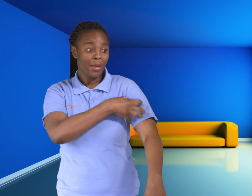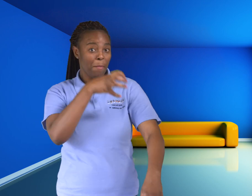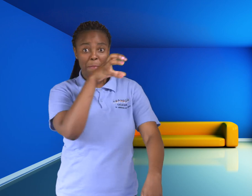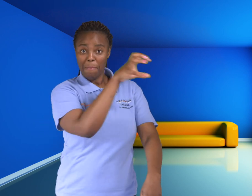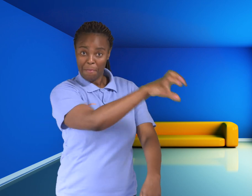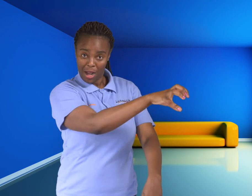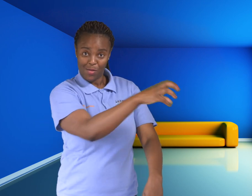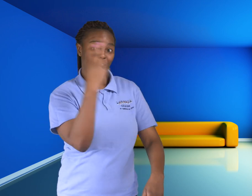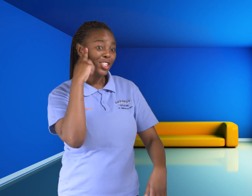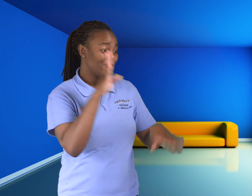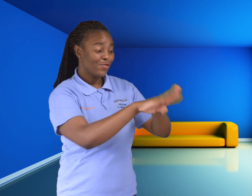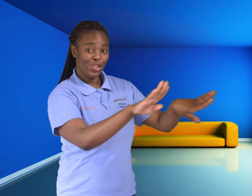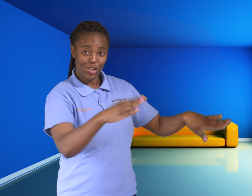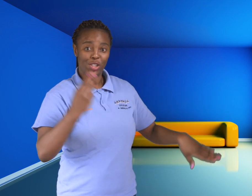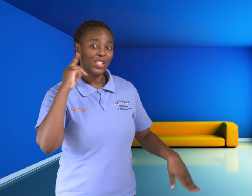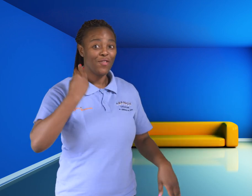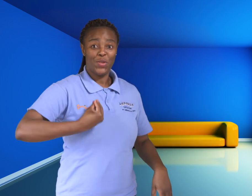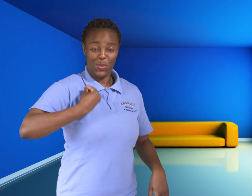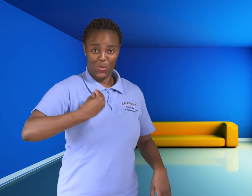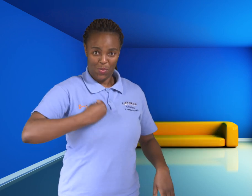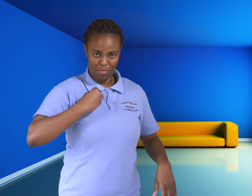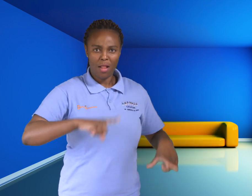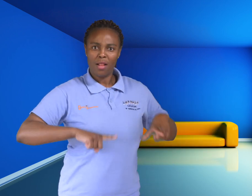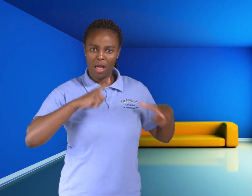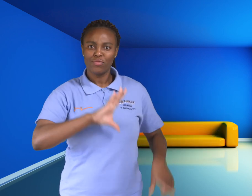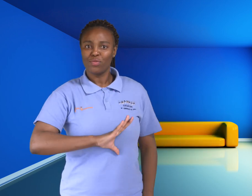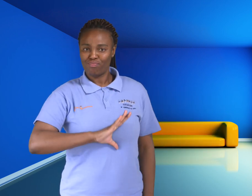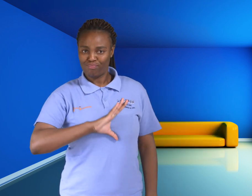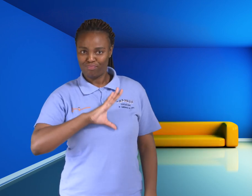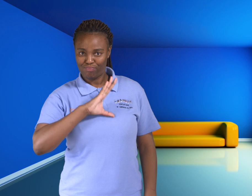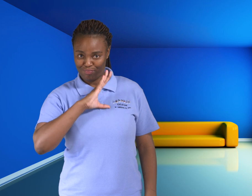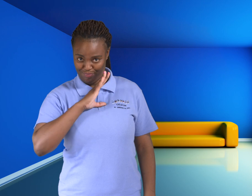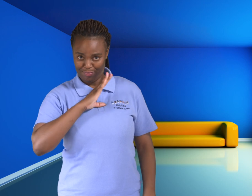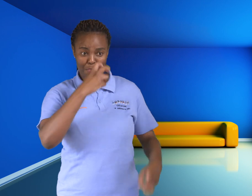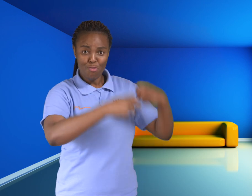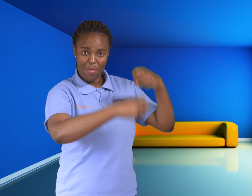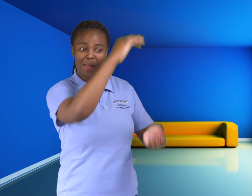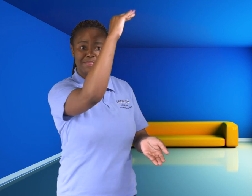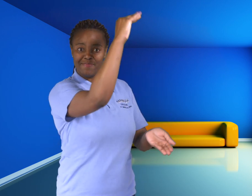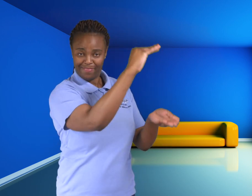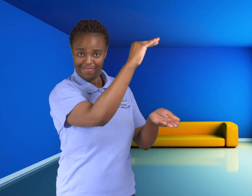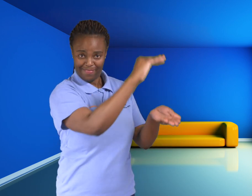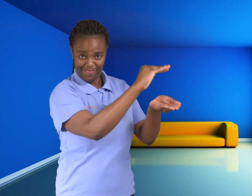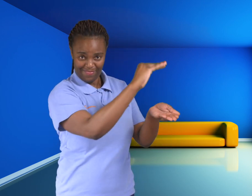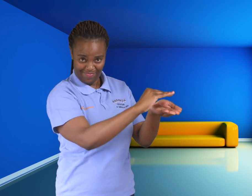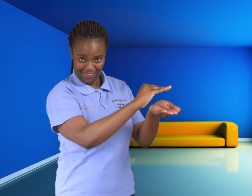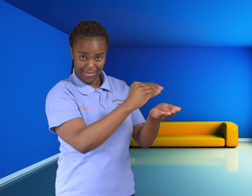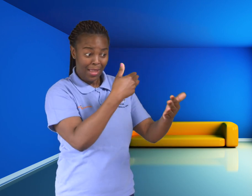This project seeks to empower Deaf children and youth to live confidently, and to mitigate any